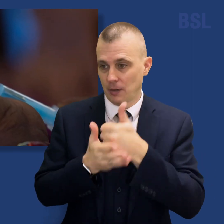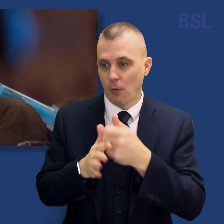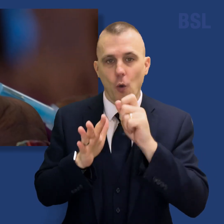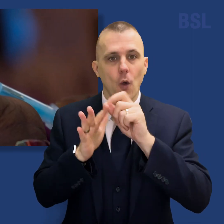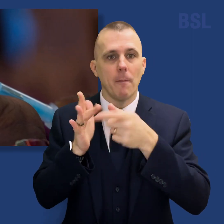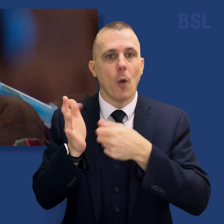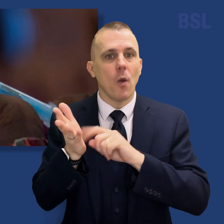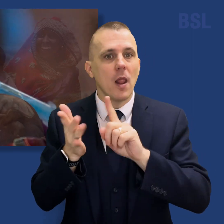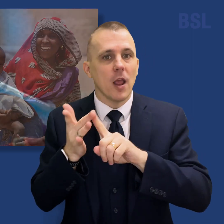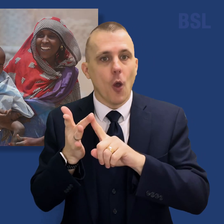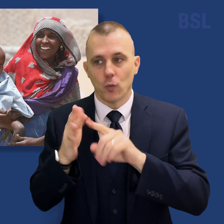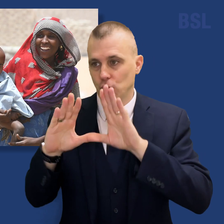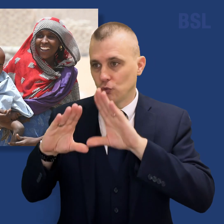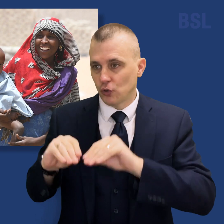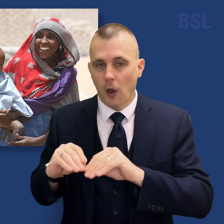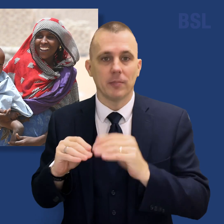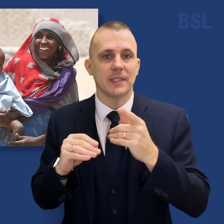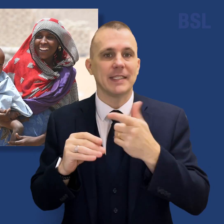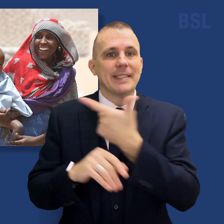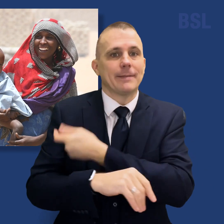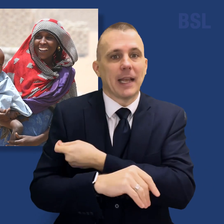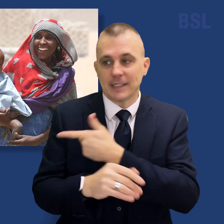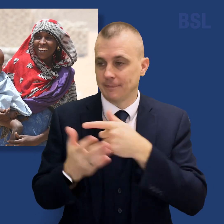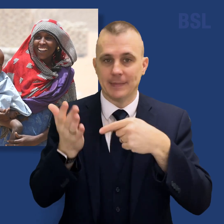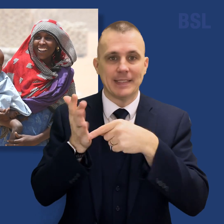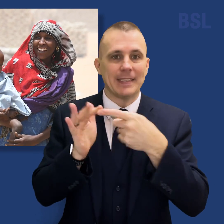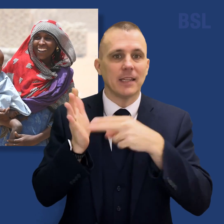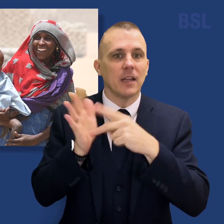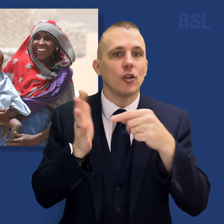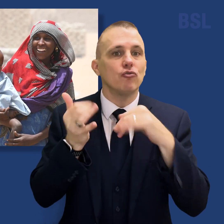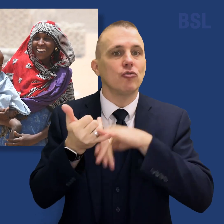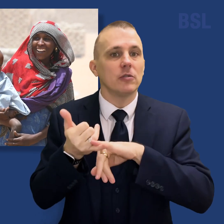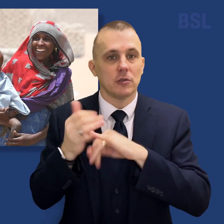polio and neonatal tetanus in areas of the Middle East and Africa.